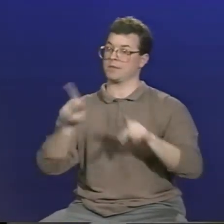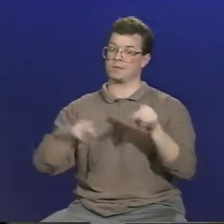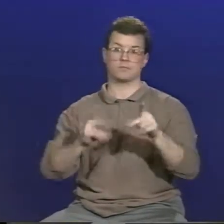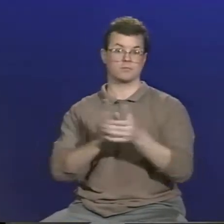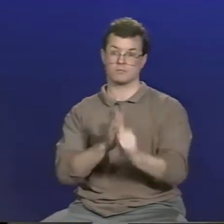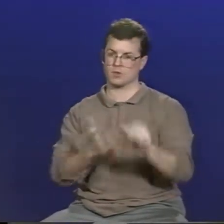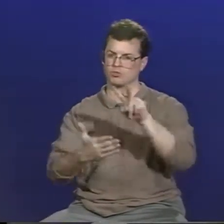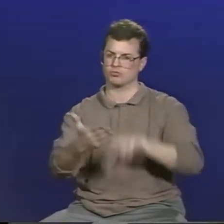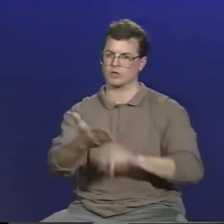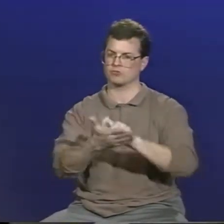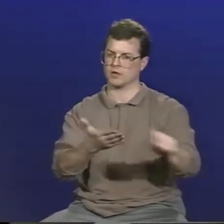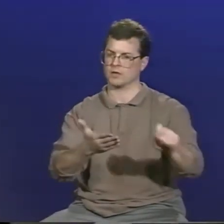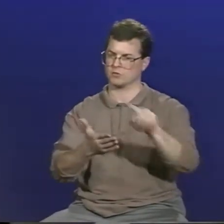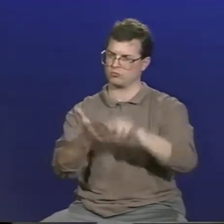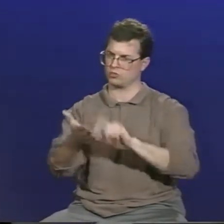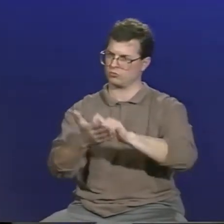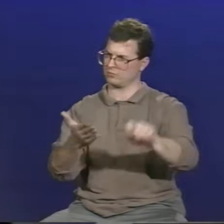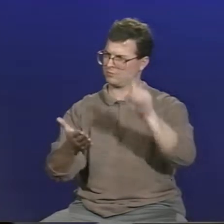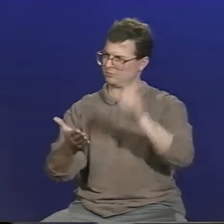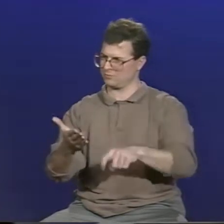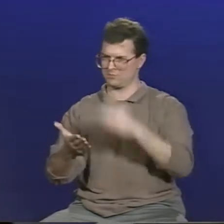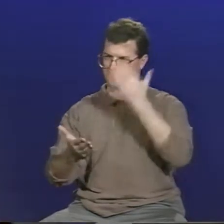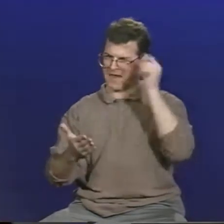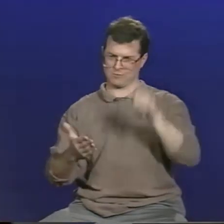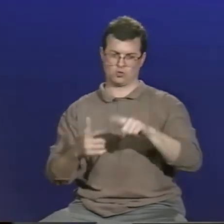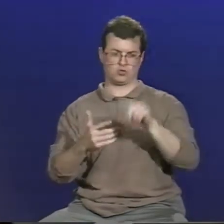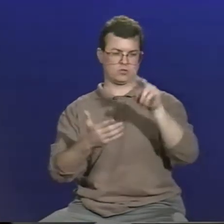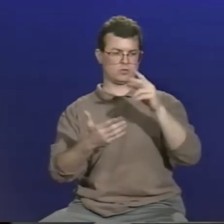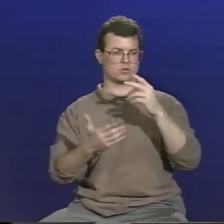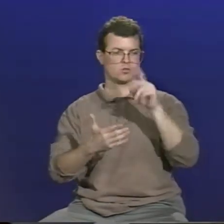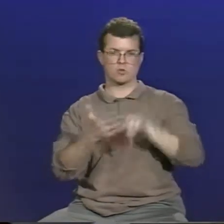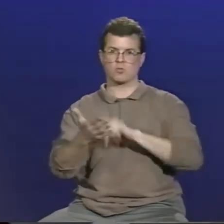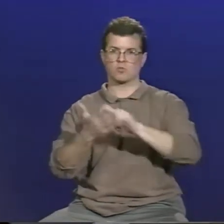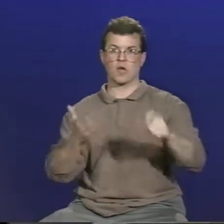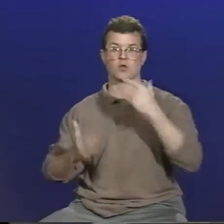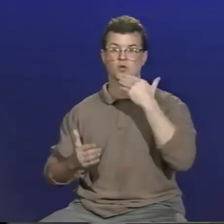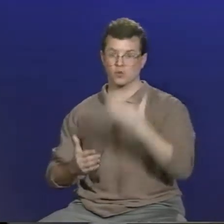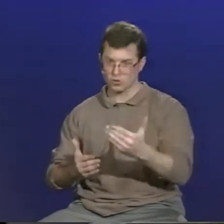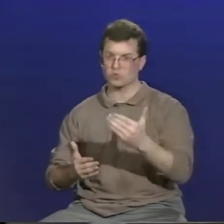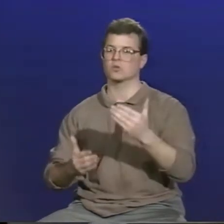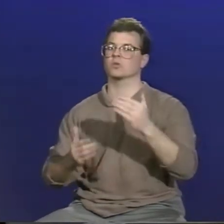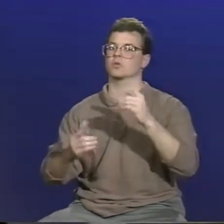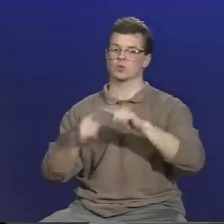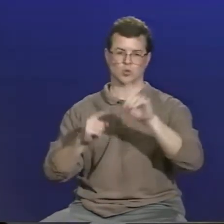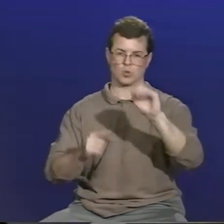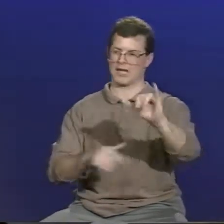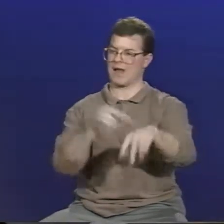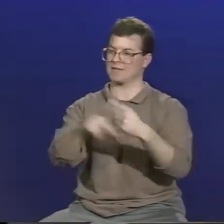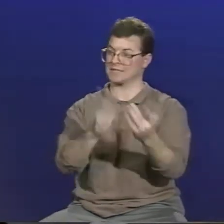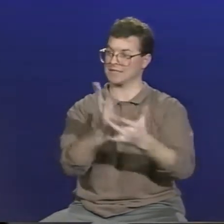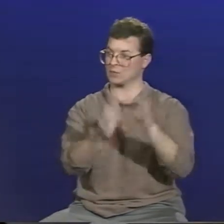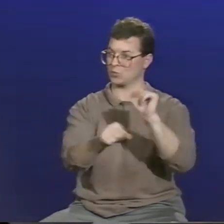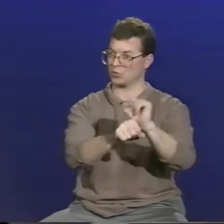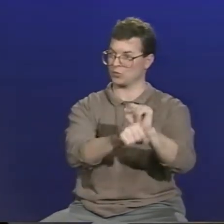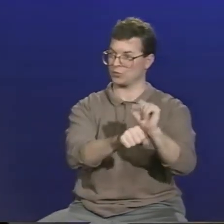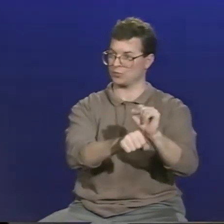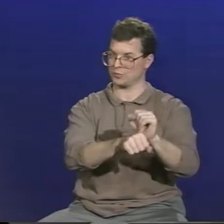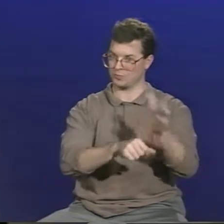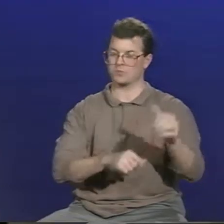sharing. And this new technology demands that people be literate and be able to read and write well in order to access